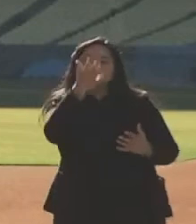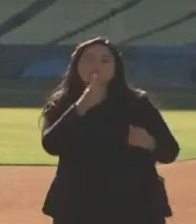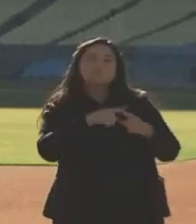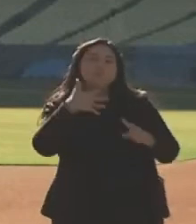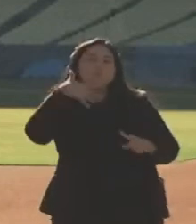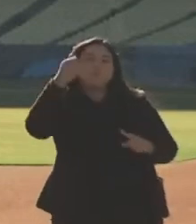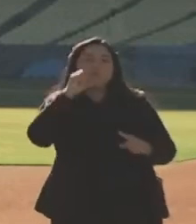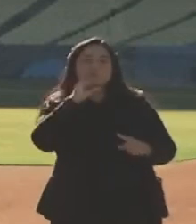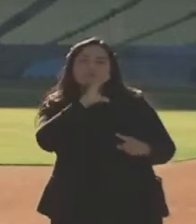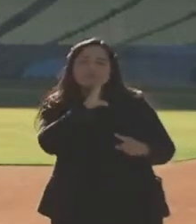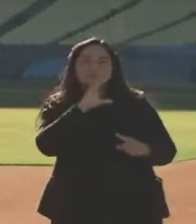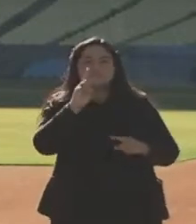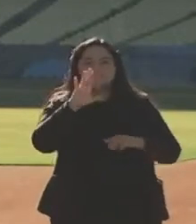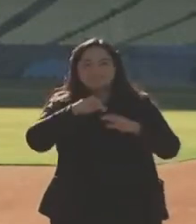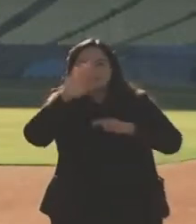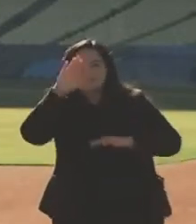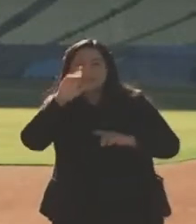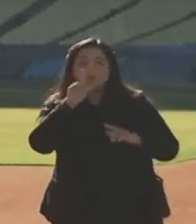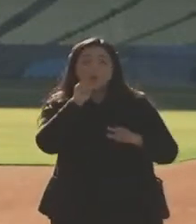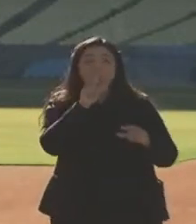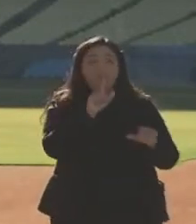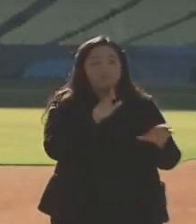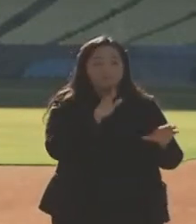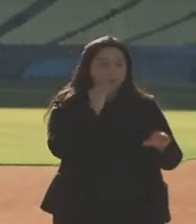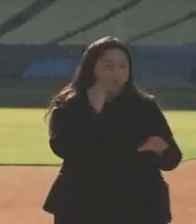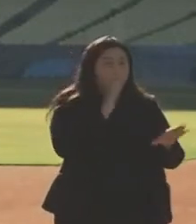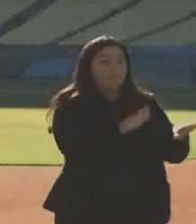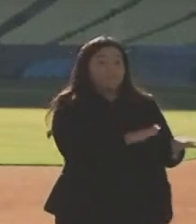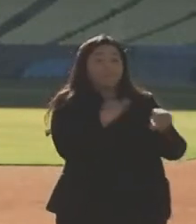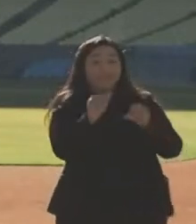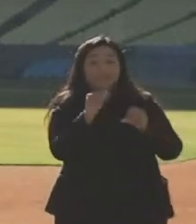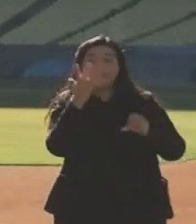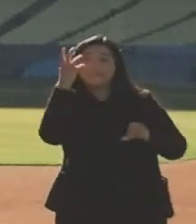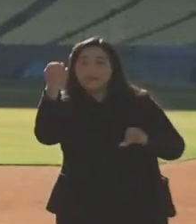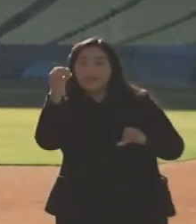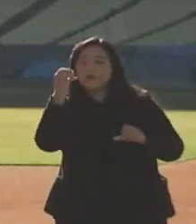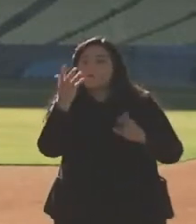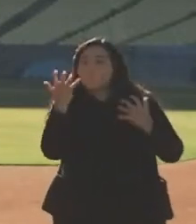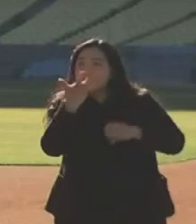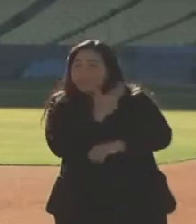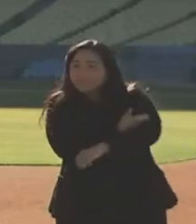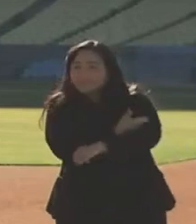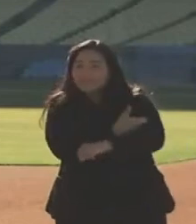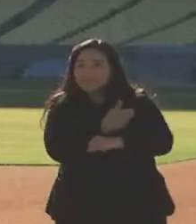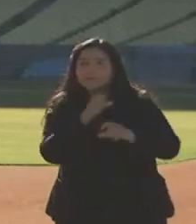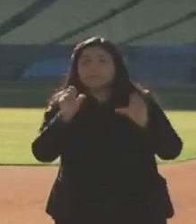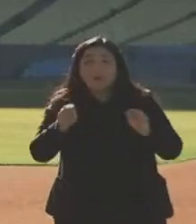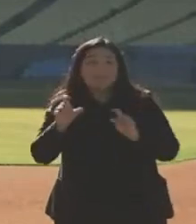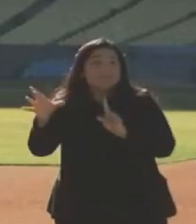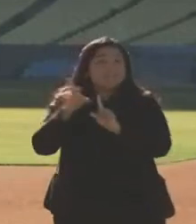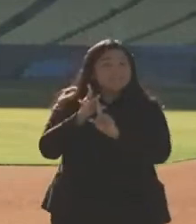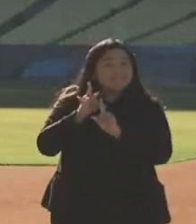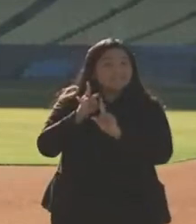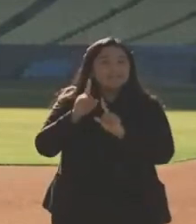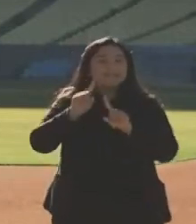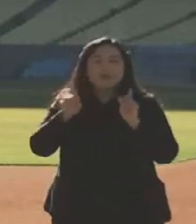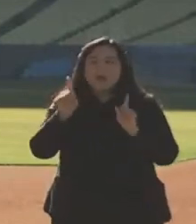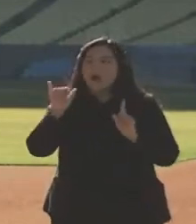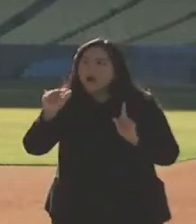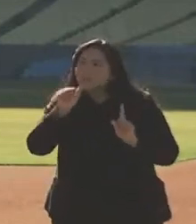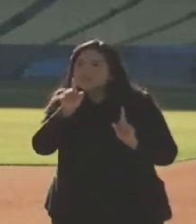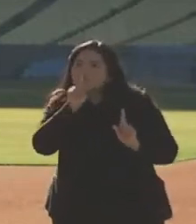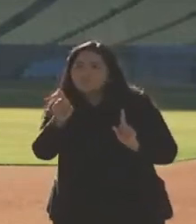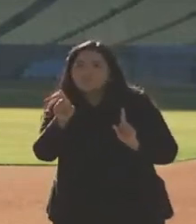their homes, visited pharmacies, potentially exposing themselves to the virus, only to learn that what you said wasn't entirely true and they were not